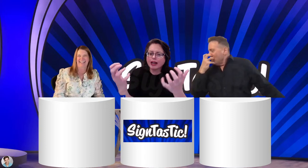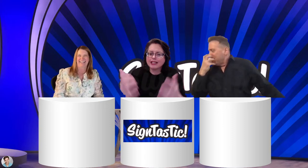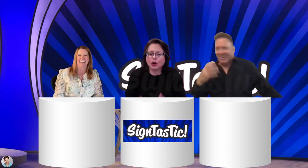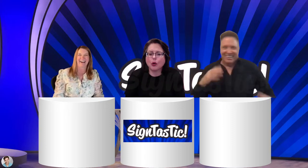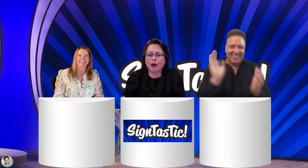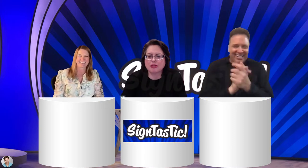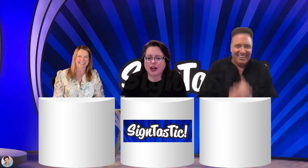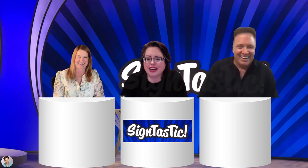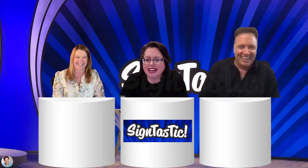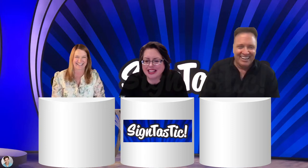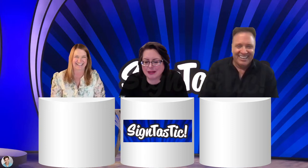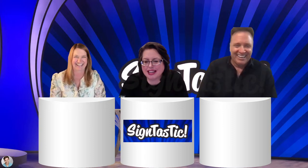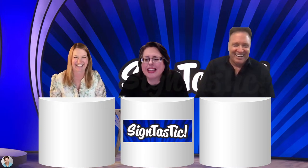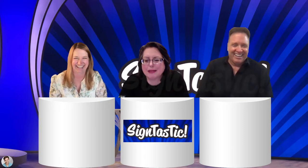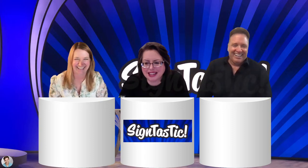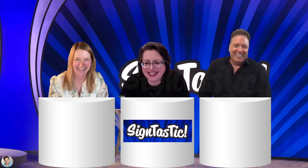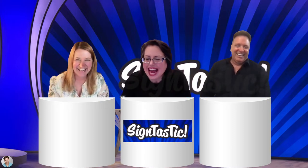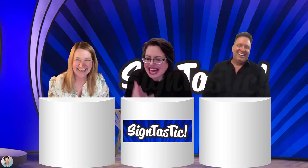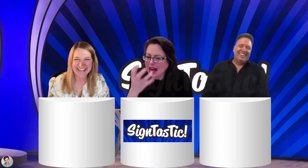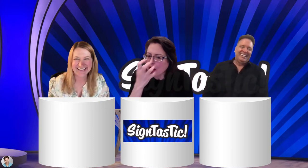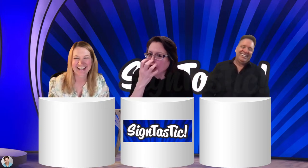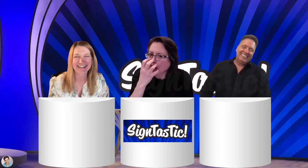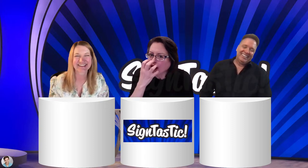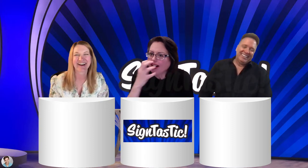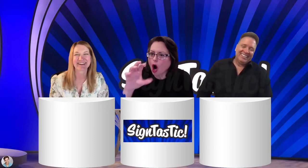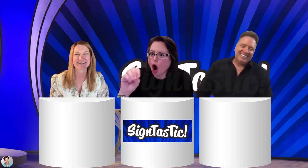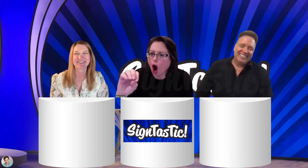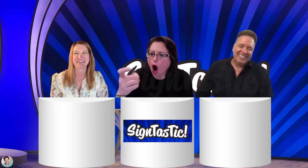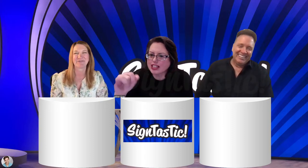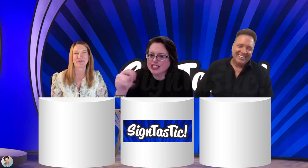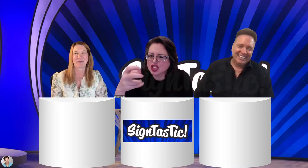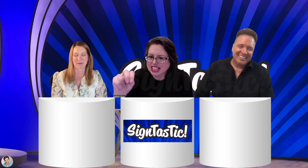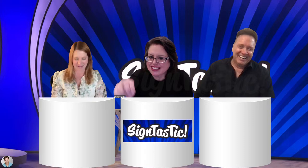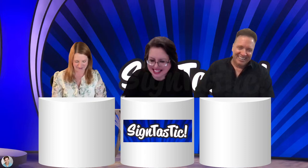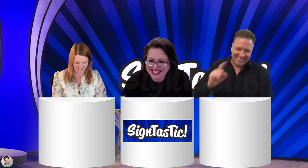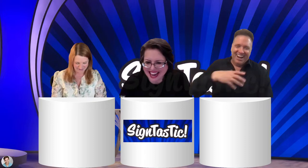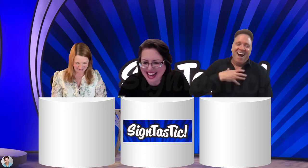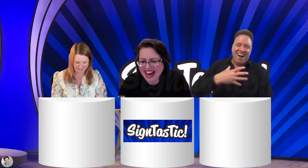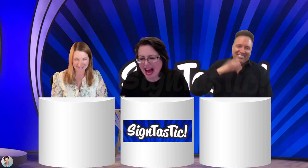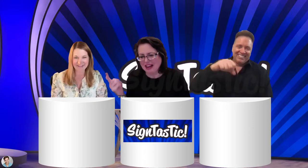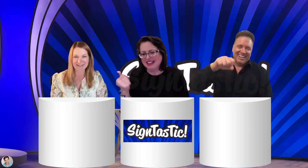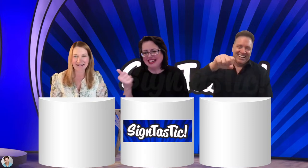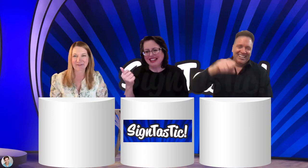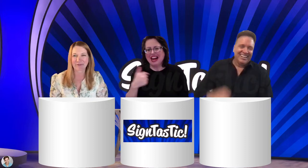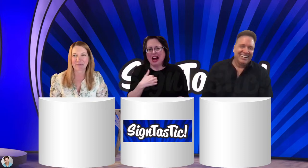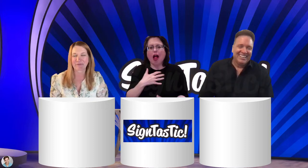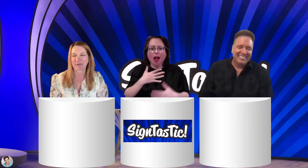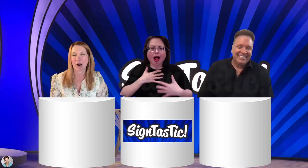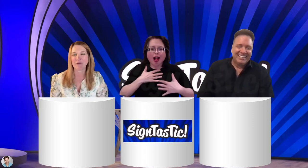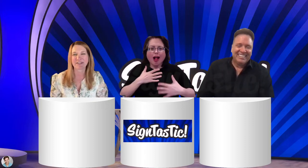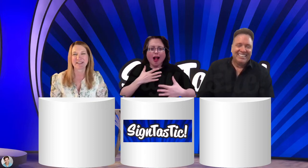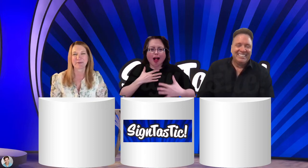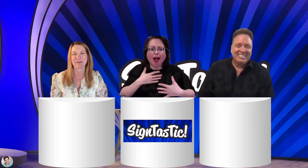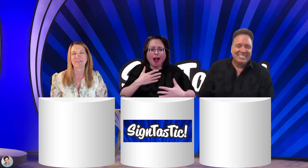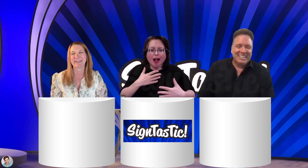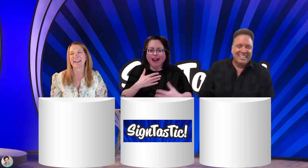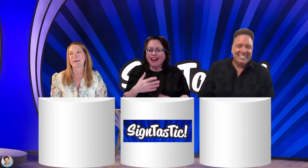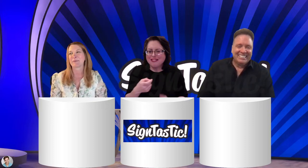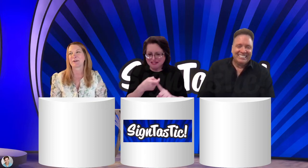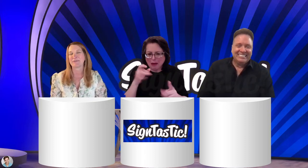Oh, I'm sorry. He's getting his oxygen from, uh, the, yeah, from the, from hosting where you, yeah, where you